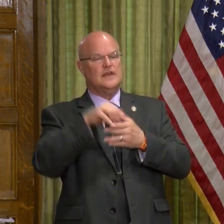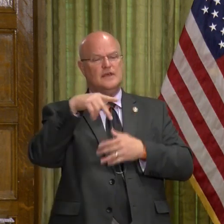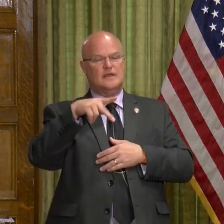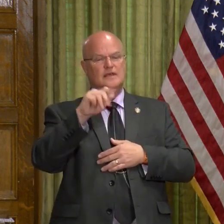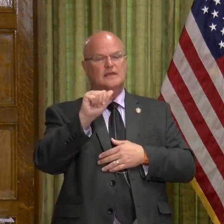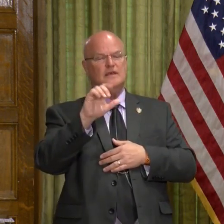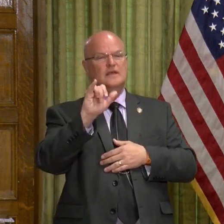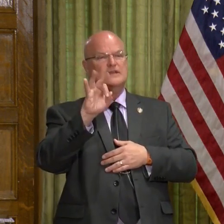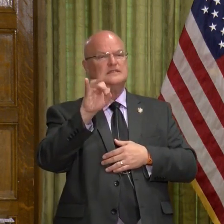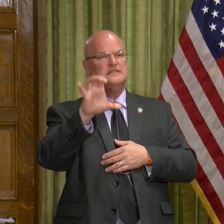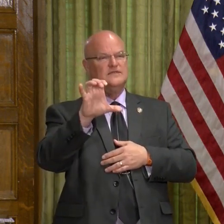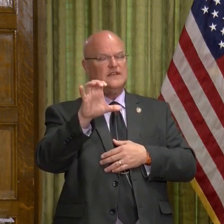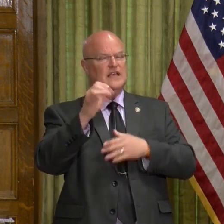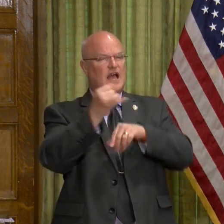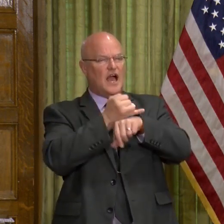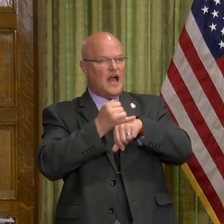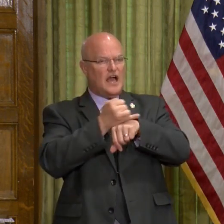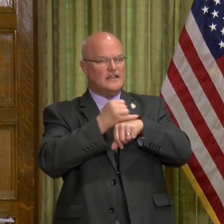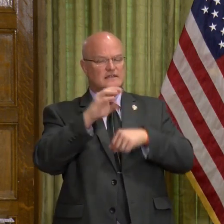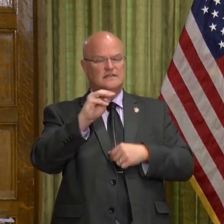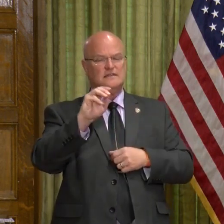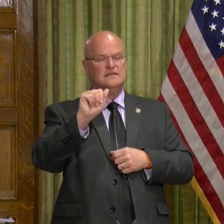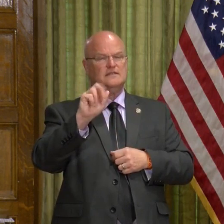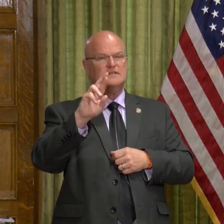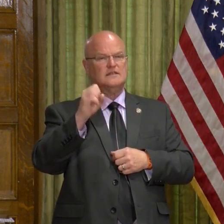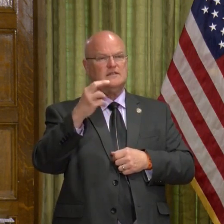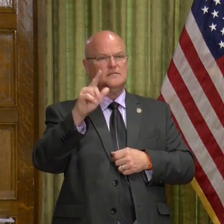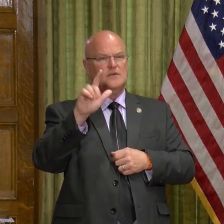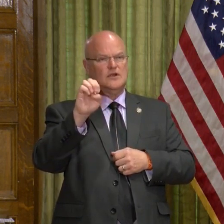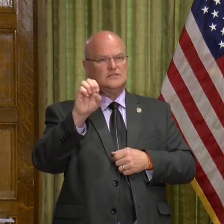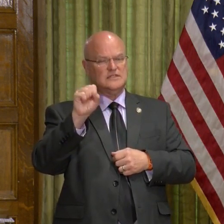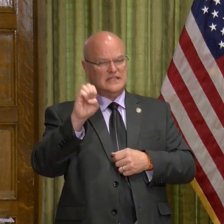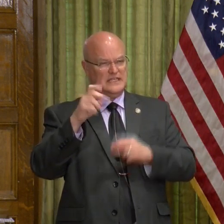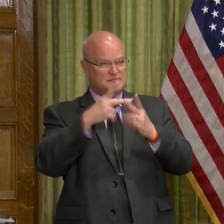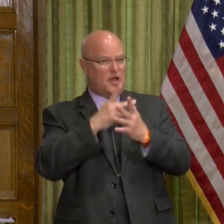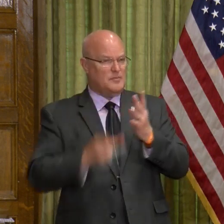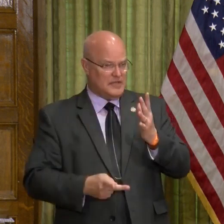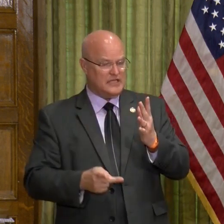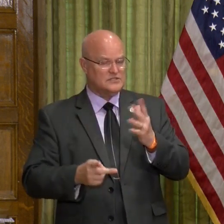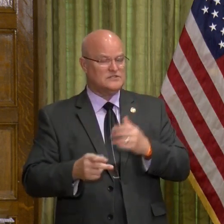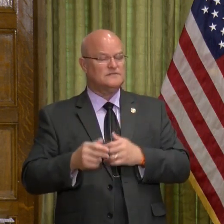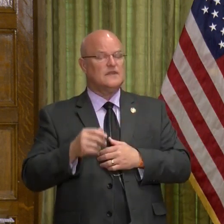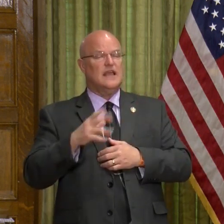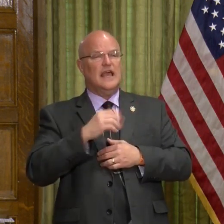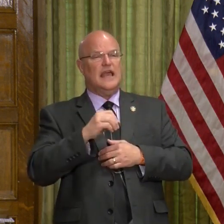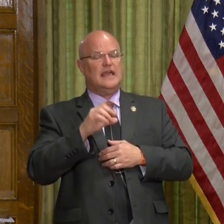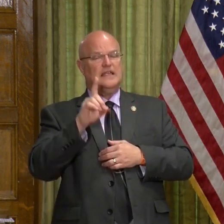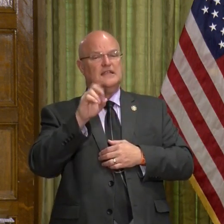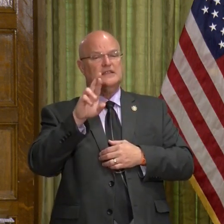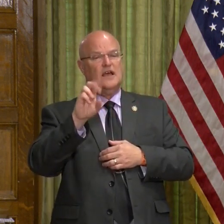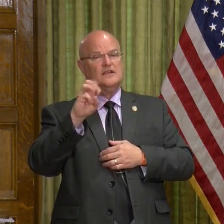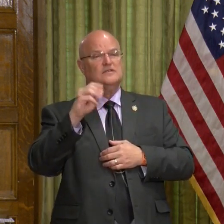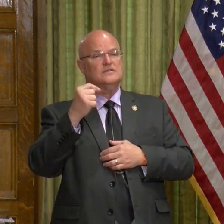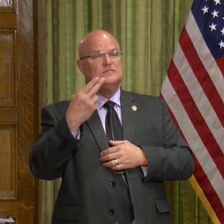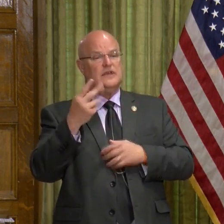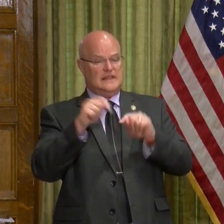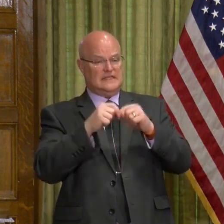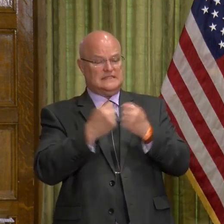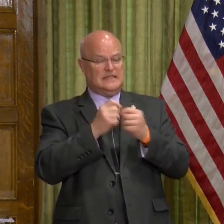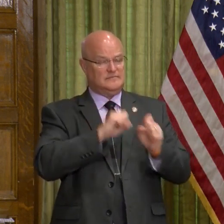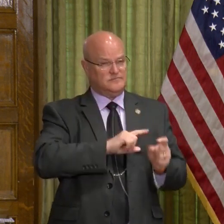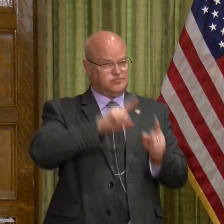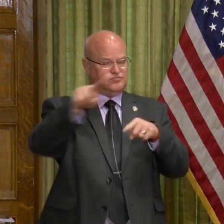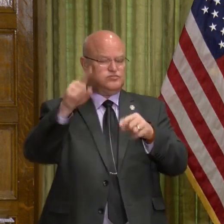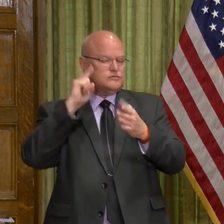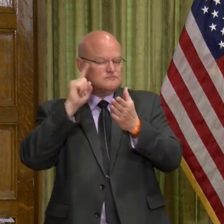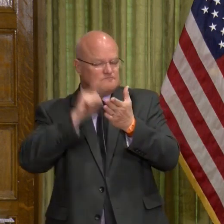Pacific Islanders, the Marshallese population. Dr. Smith and his team sent a health department team up there. They did